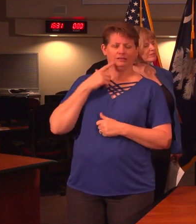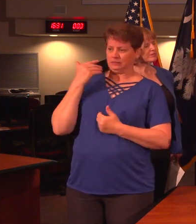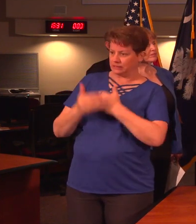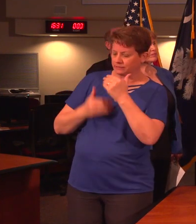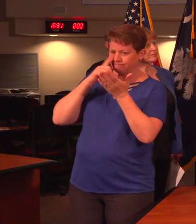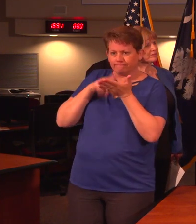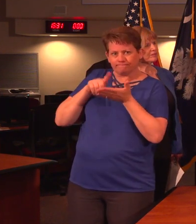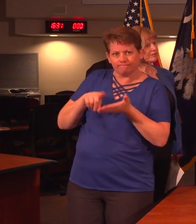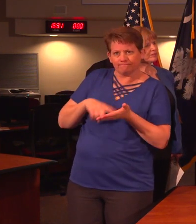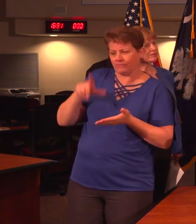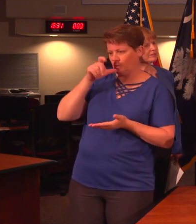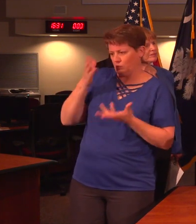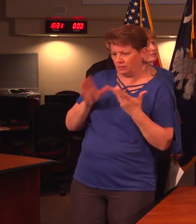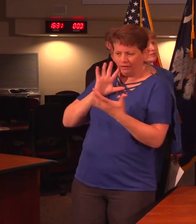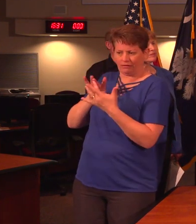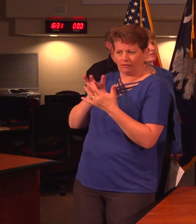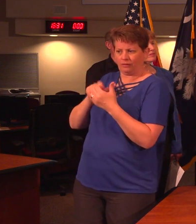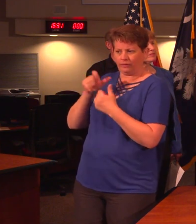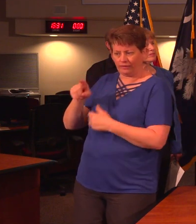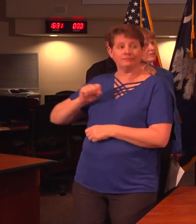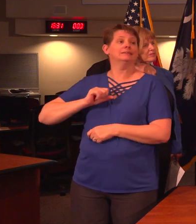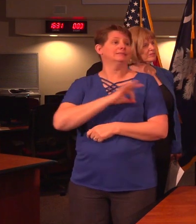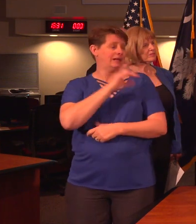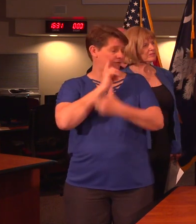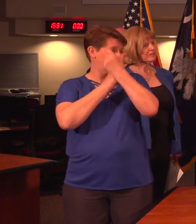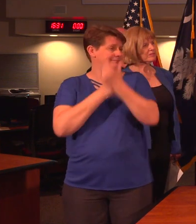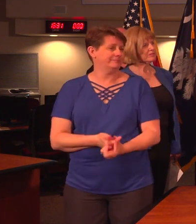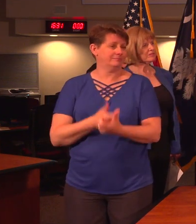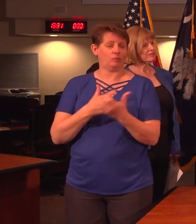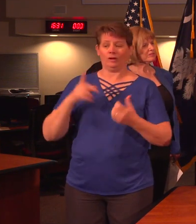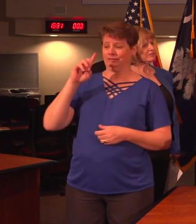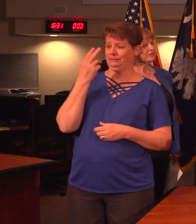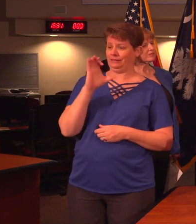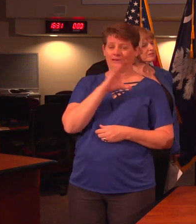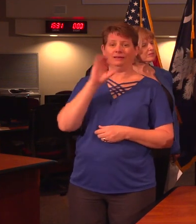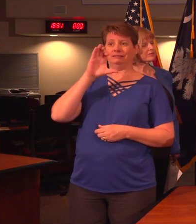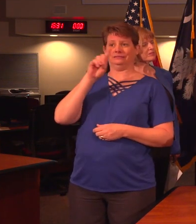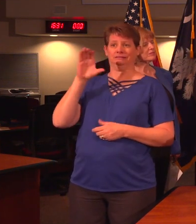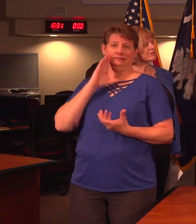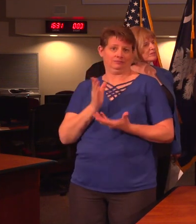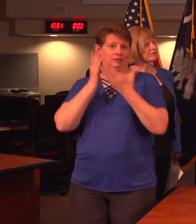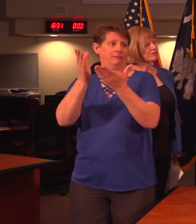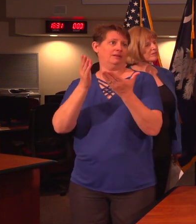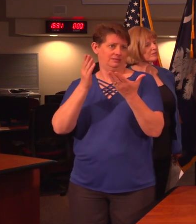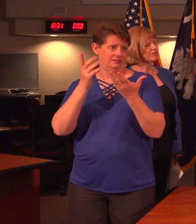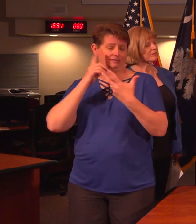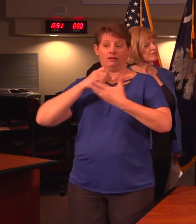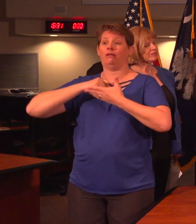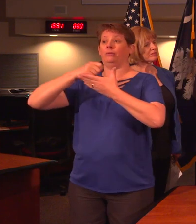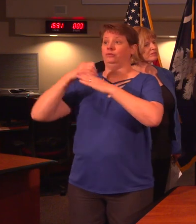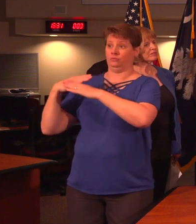contact investigation and staff are abiding by DHEC's and CDC's recommendations for helping to protect against,